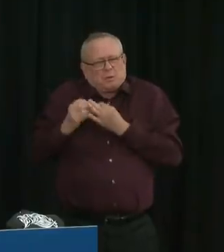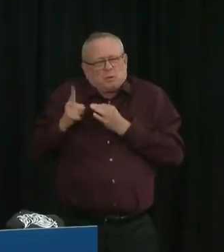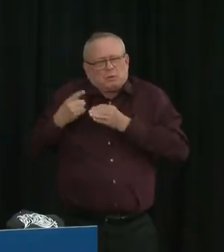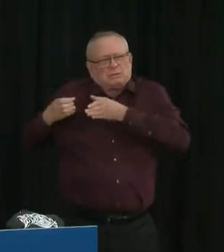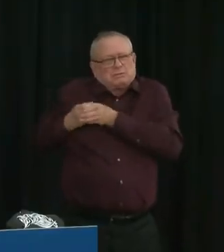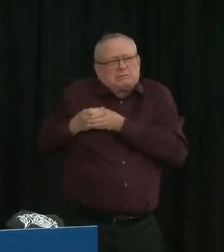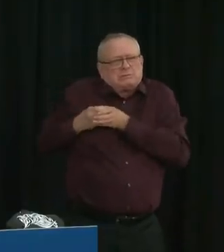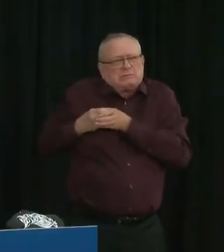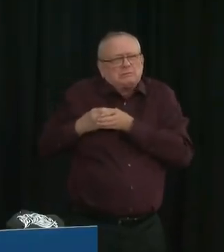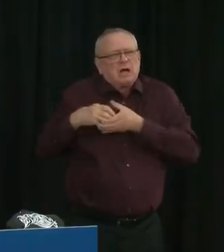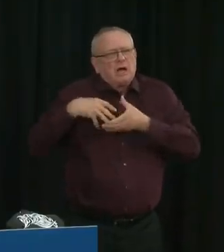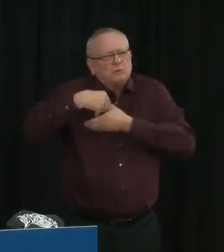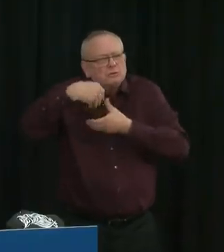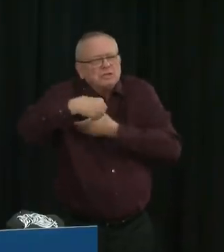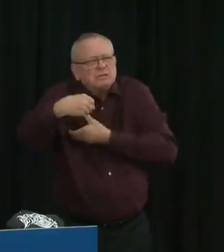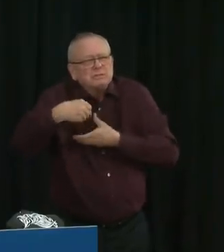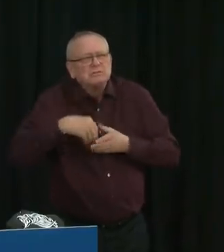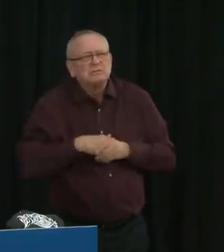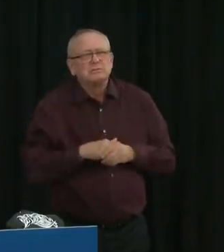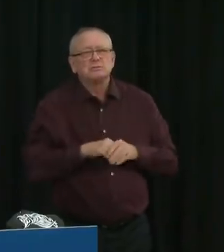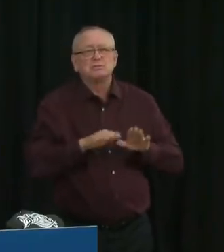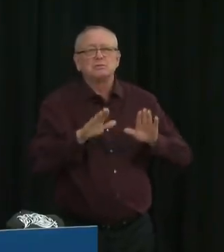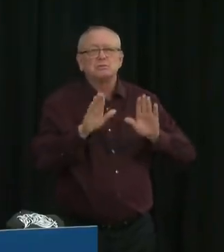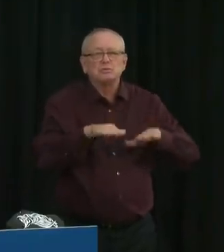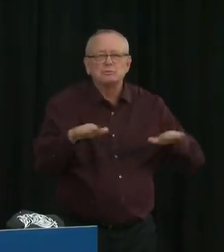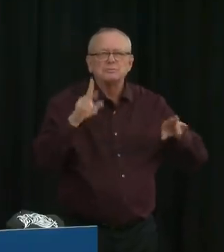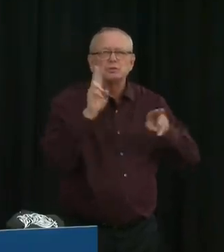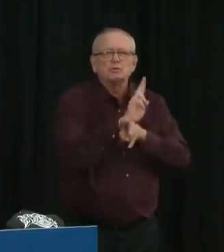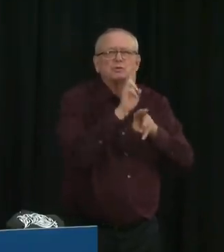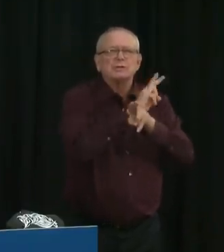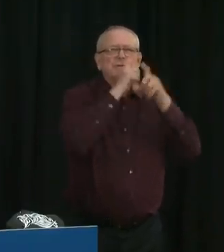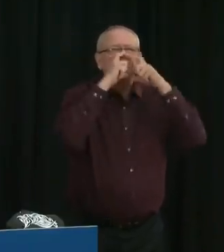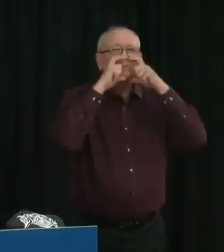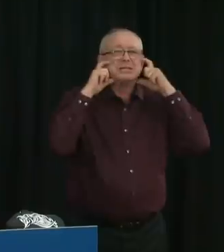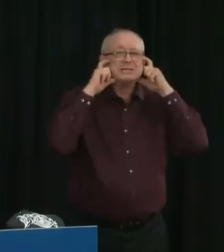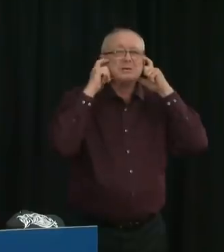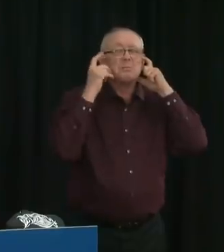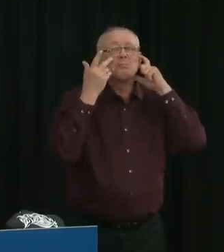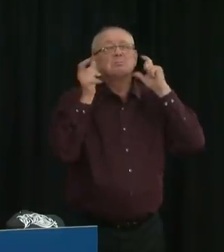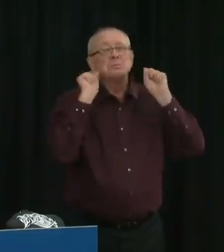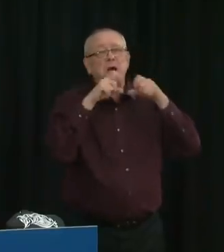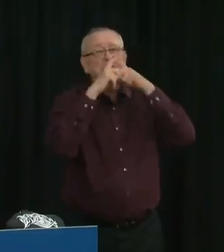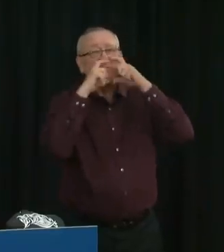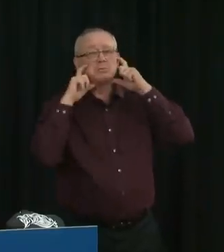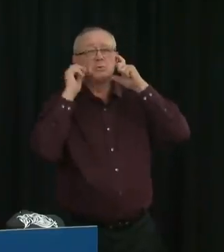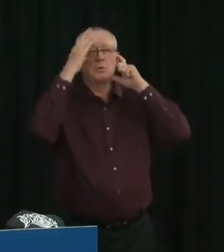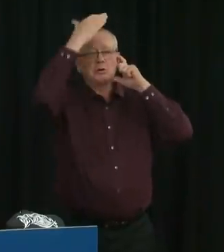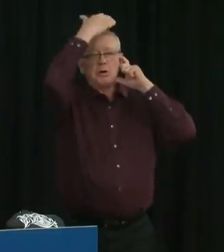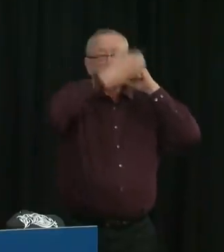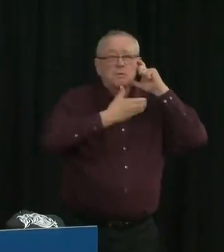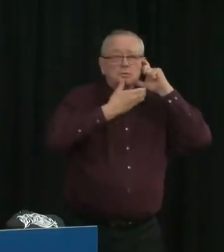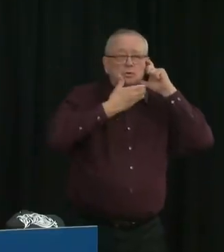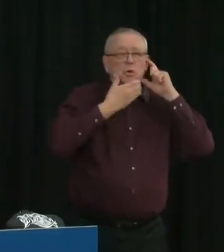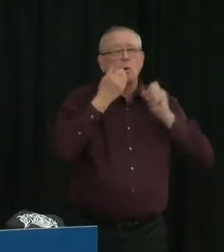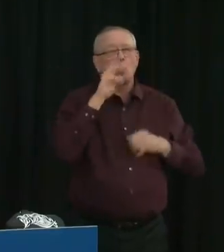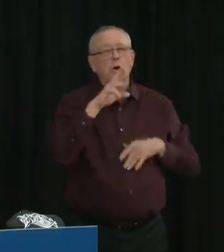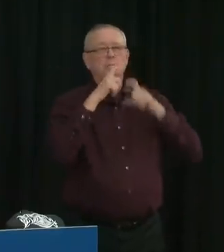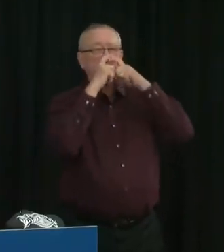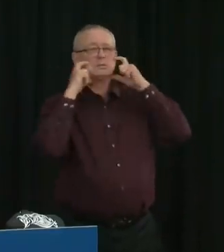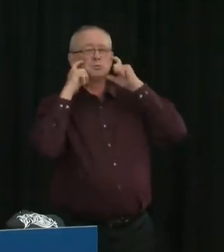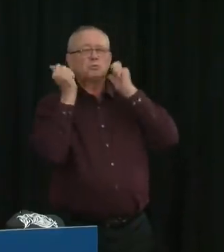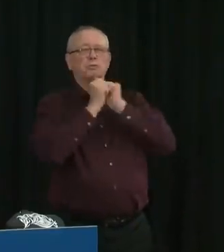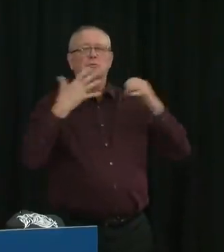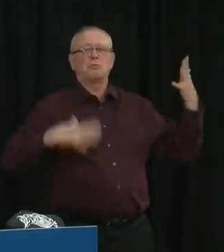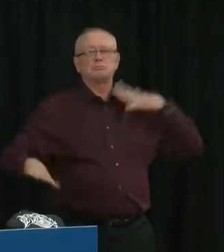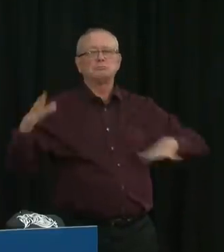a non-medical mask, either under their Halloween mask or as a part of their costume. Keep distance from others while you're trick